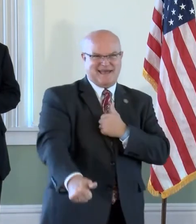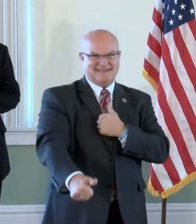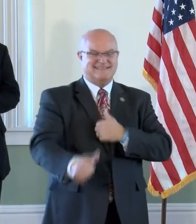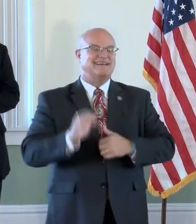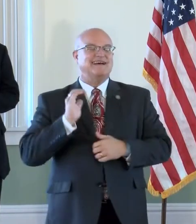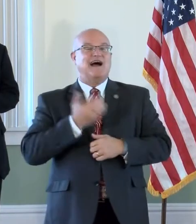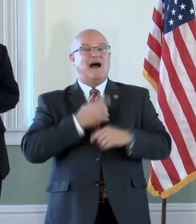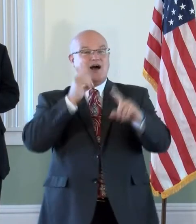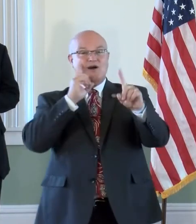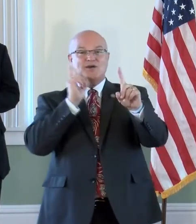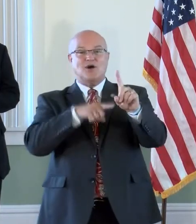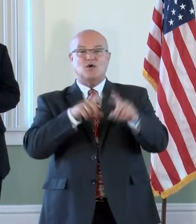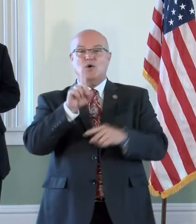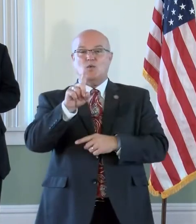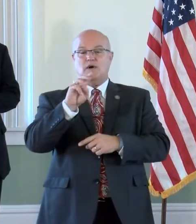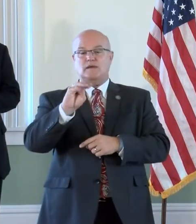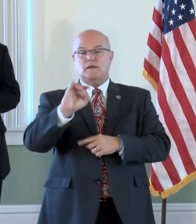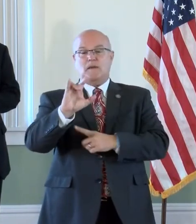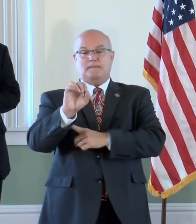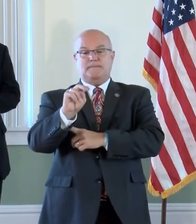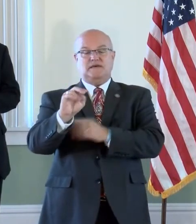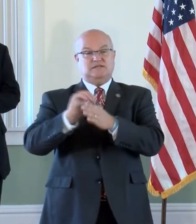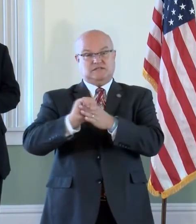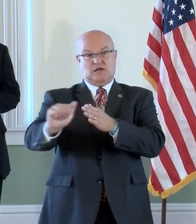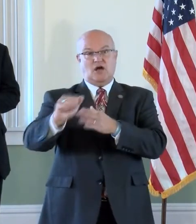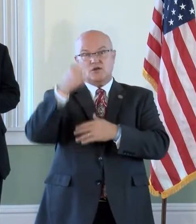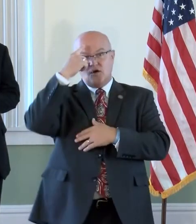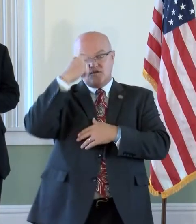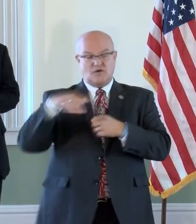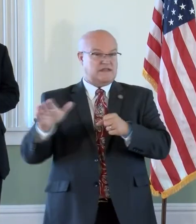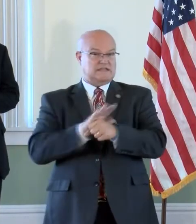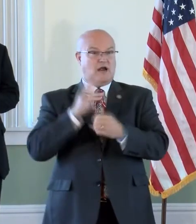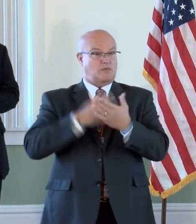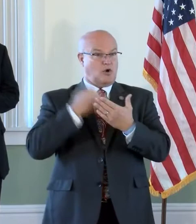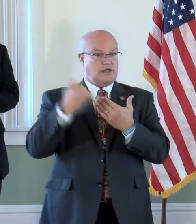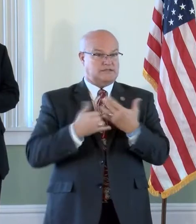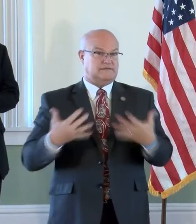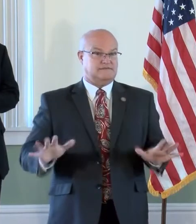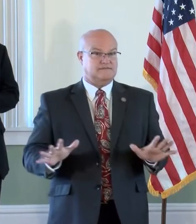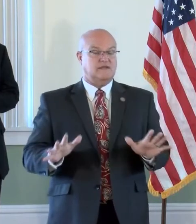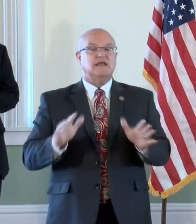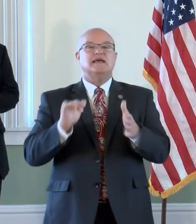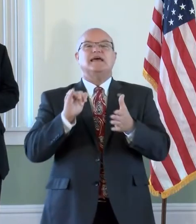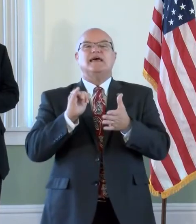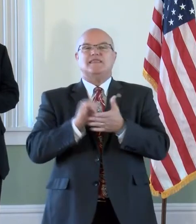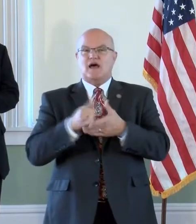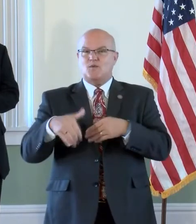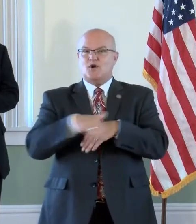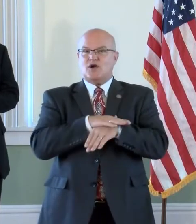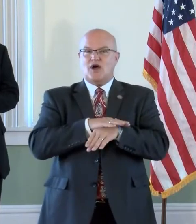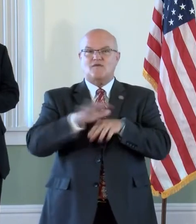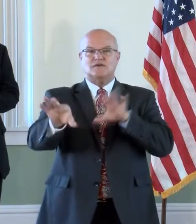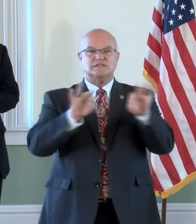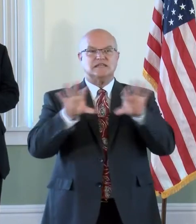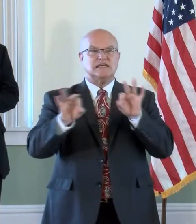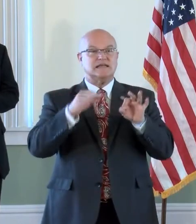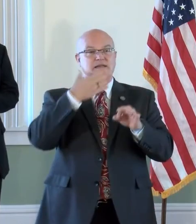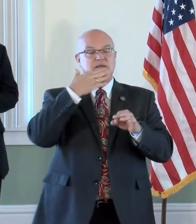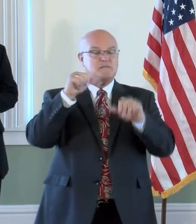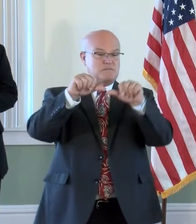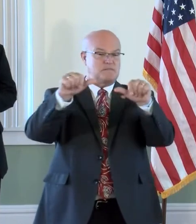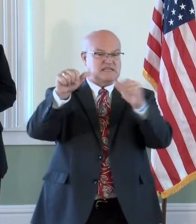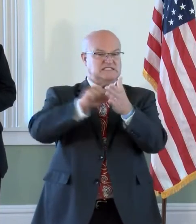Our goal is $1 million for the entire project. That will cover selecting the best